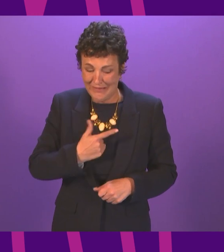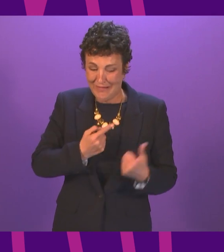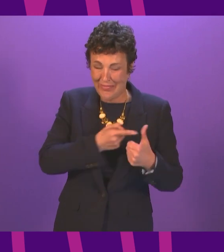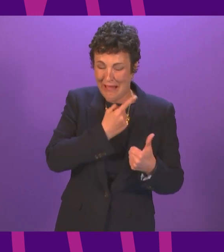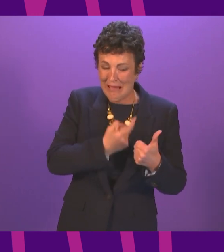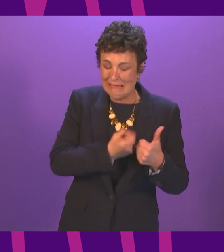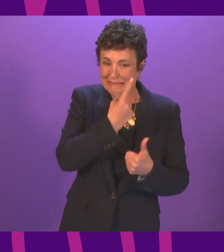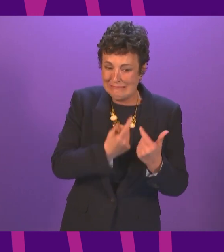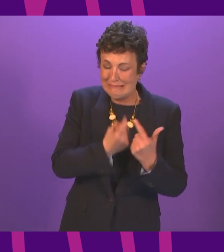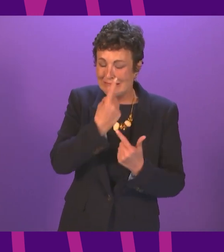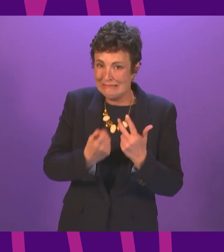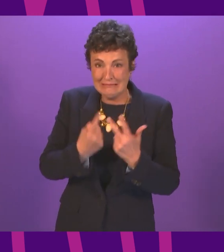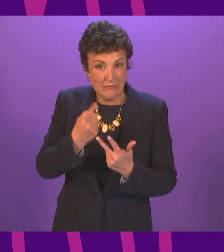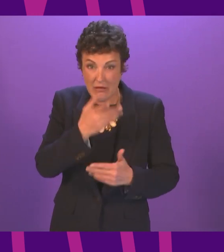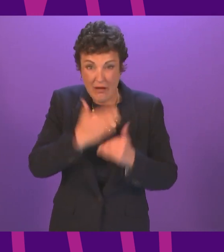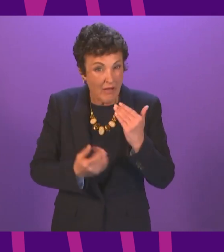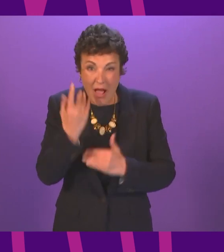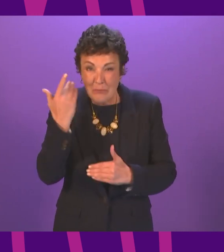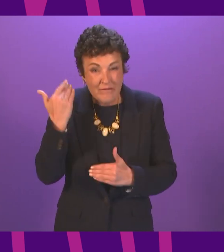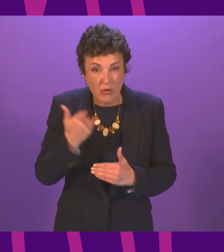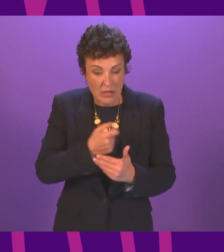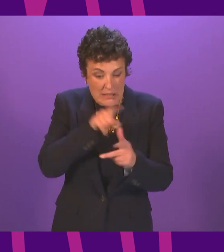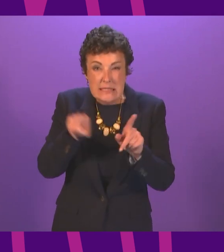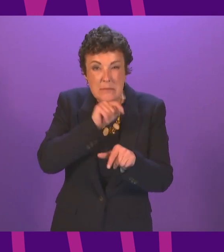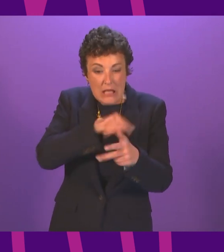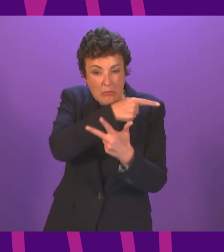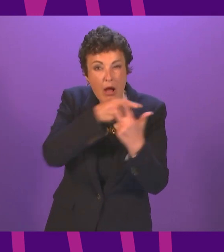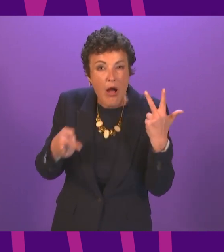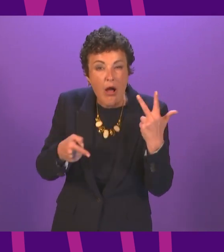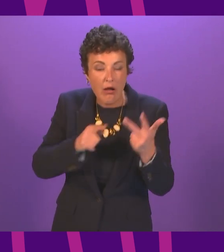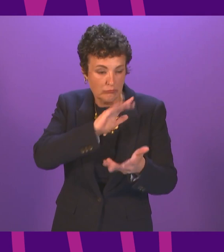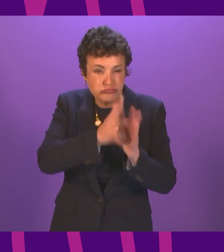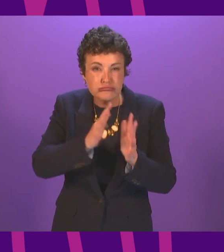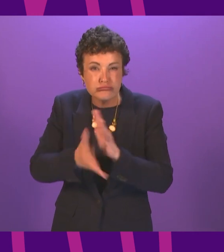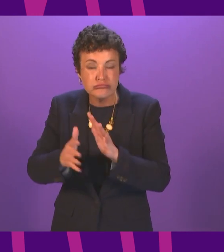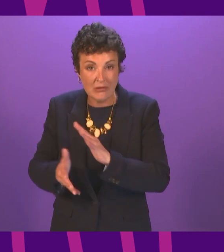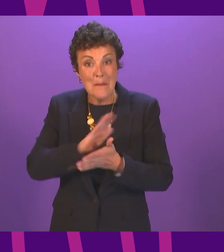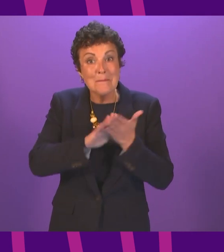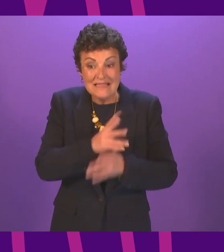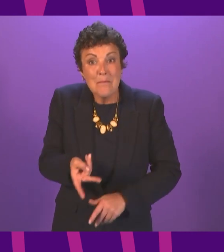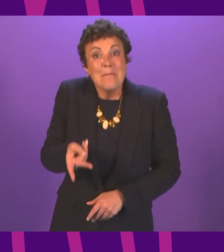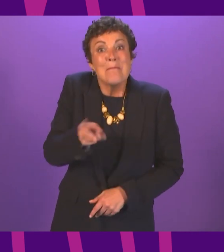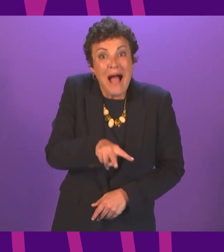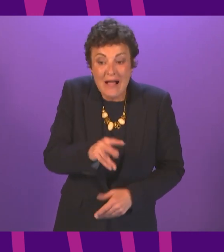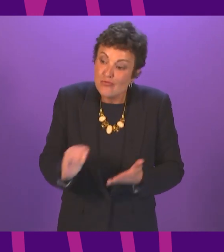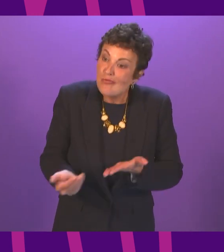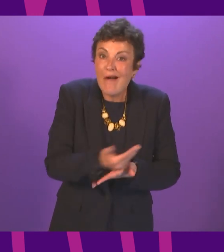is truly unprecedented and recovery will demand the fullest efforts of the entire nation